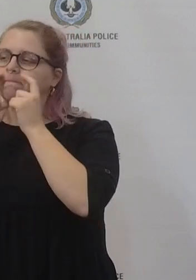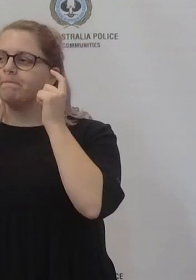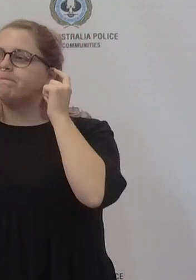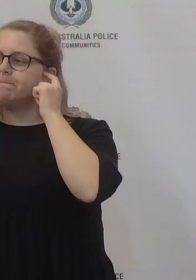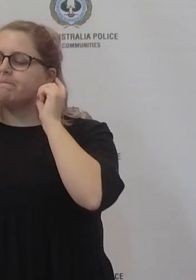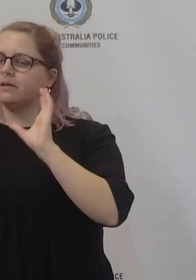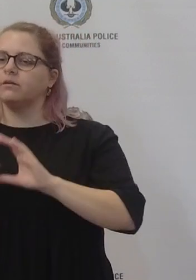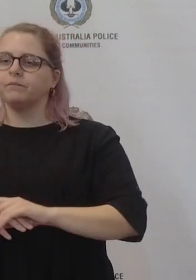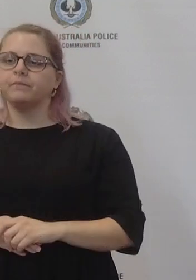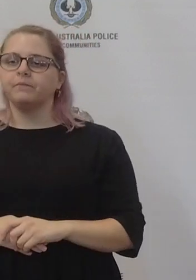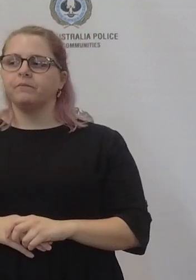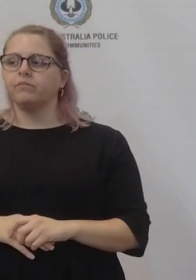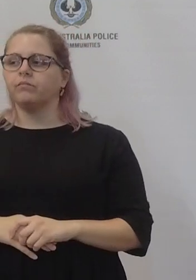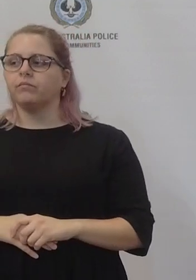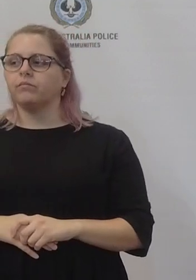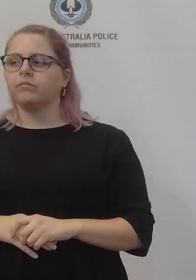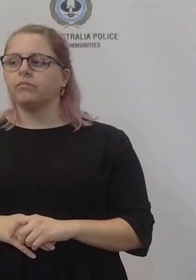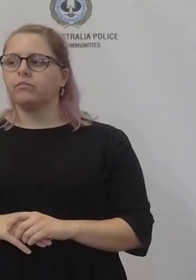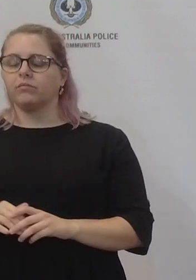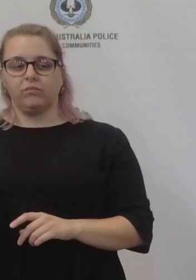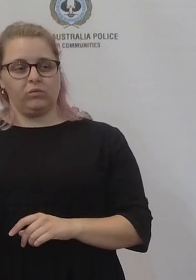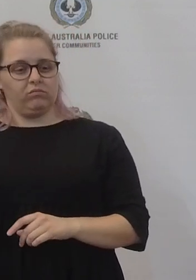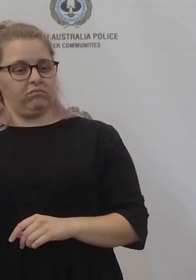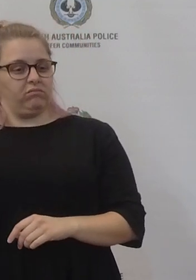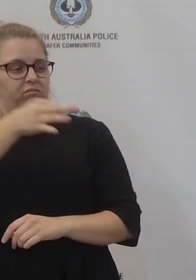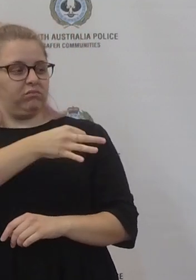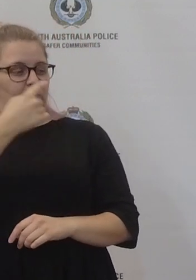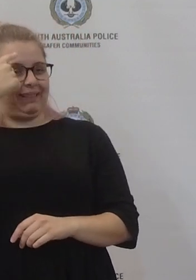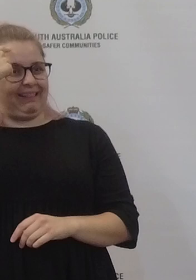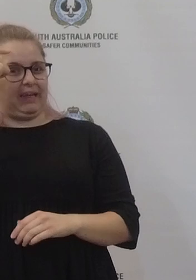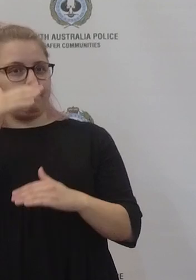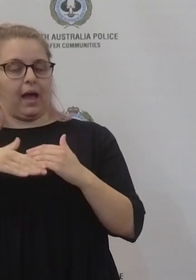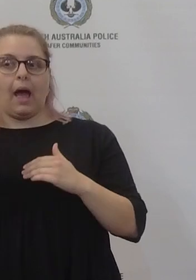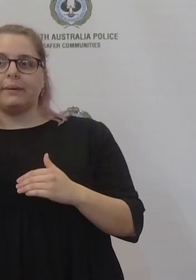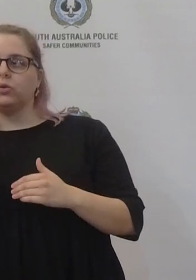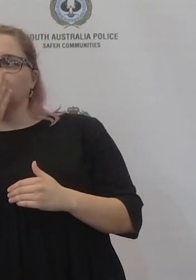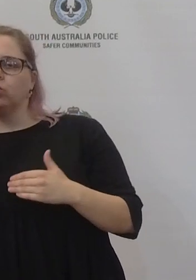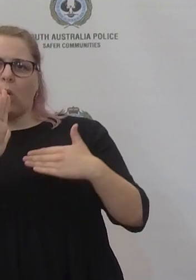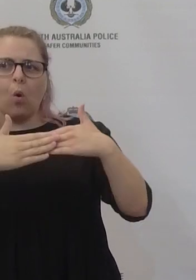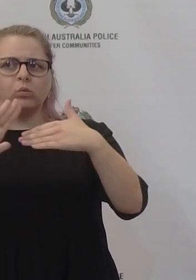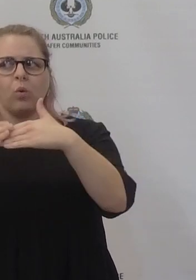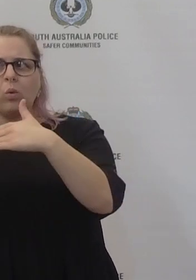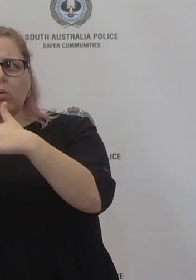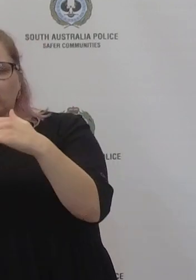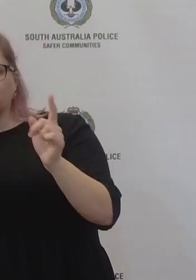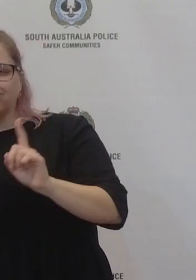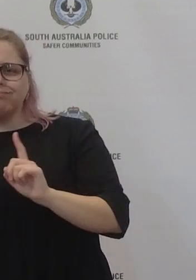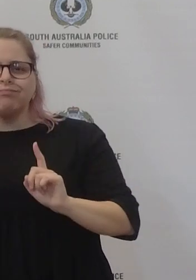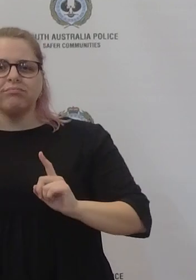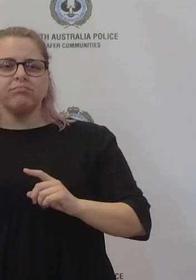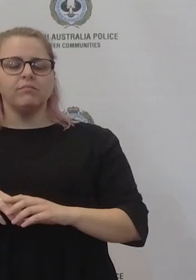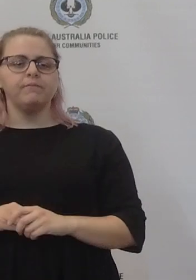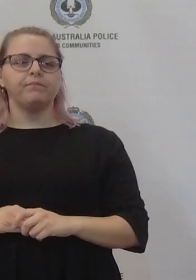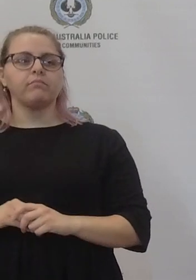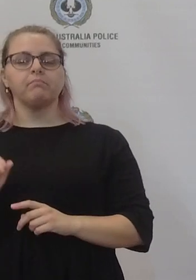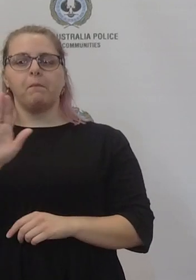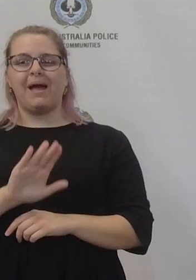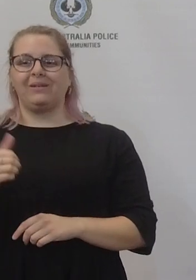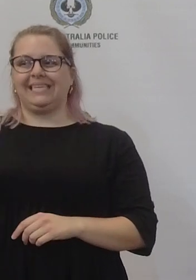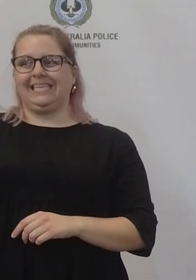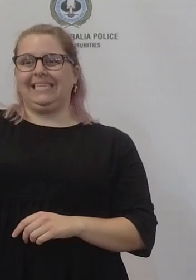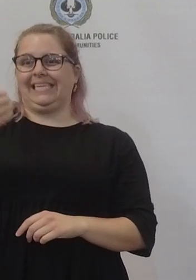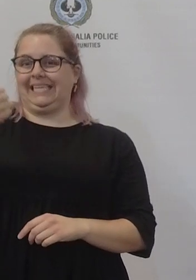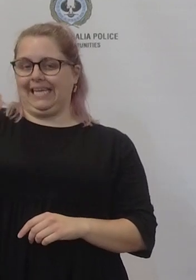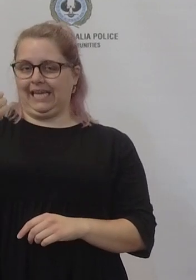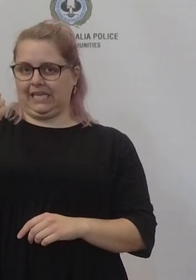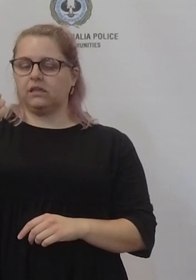teachers off at the moment because of isolation rules? What are we at the moment? Well we've got about 16 schools at the moment